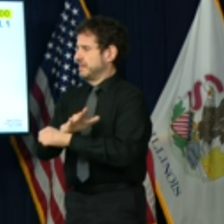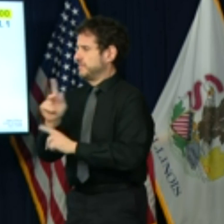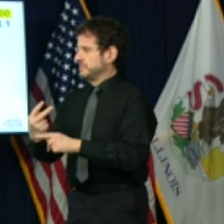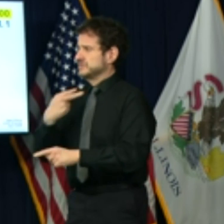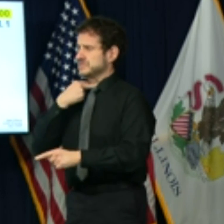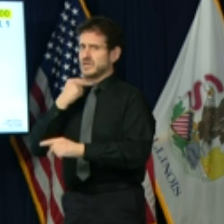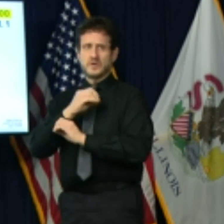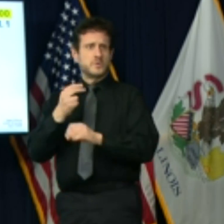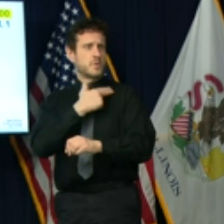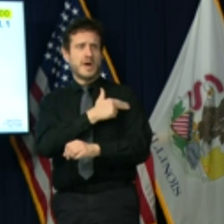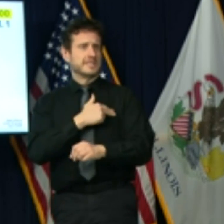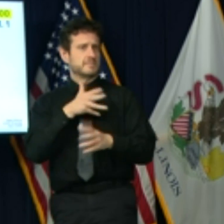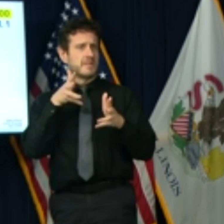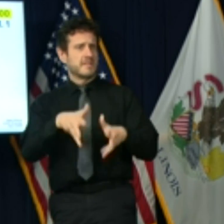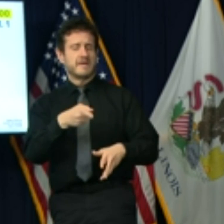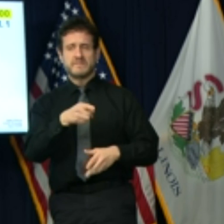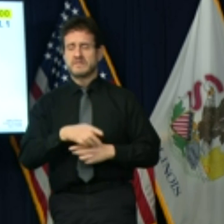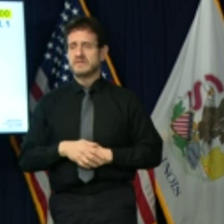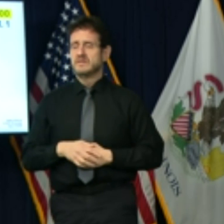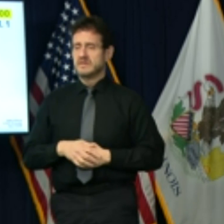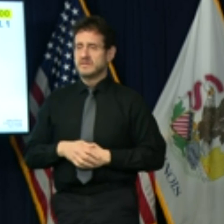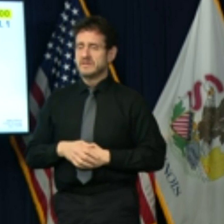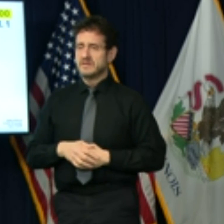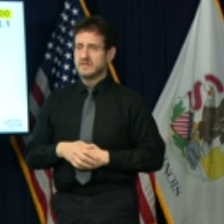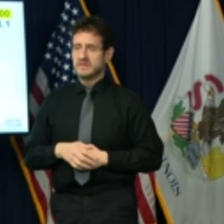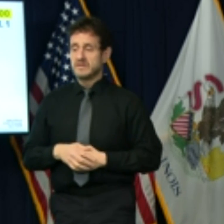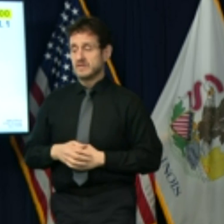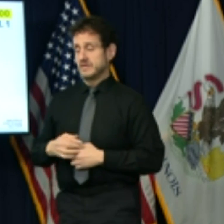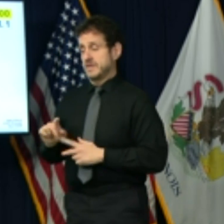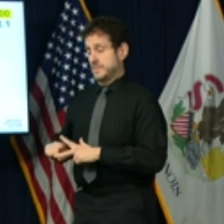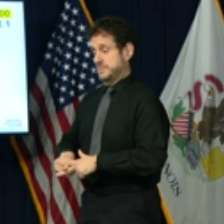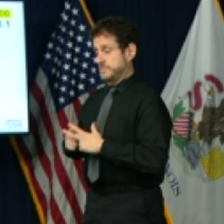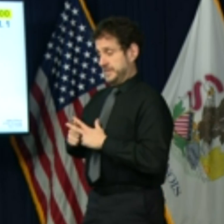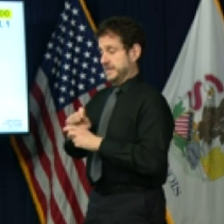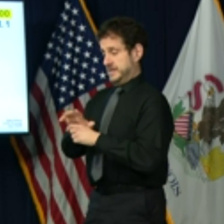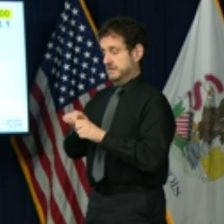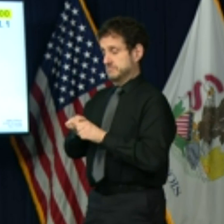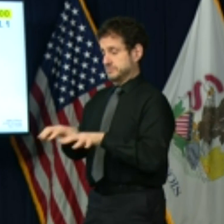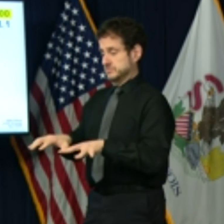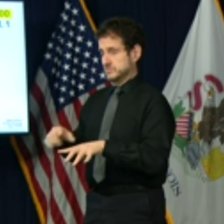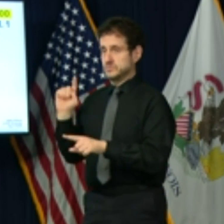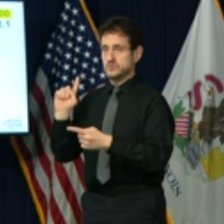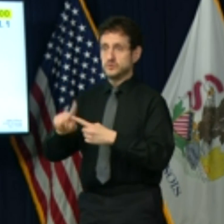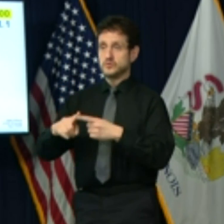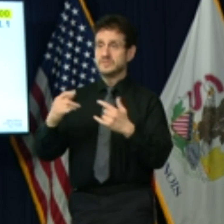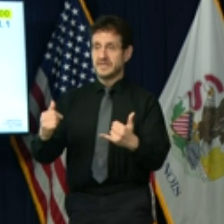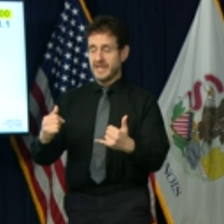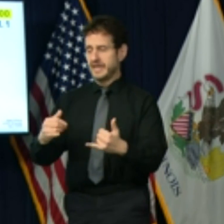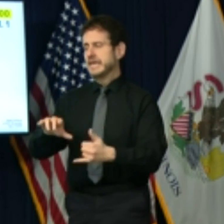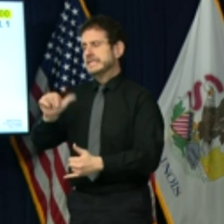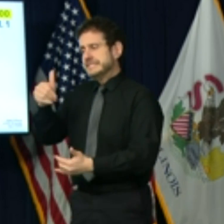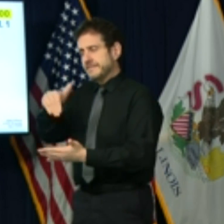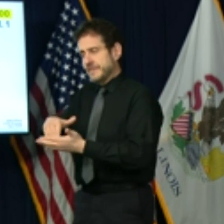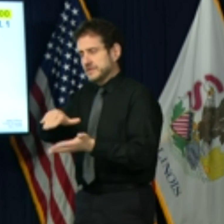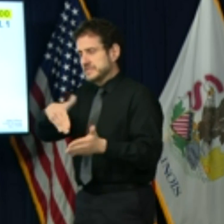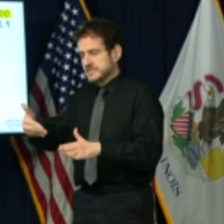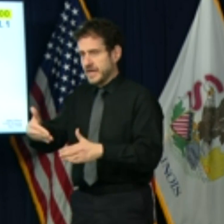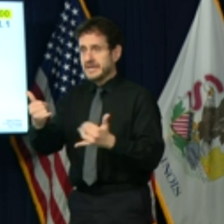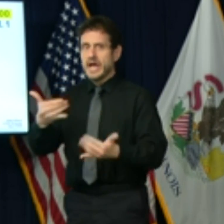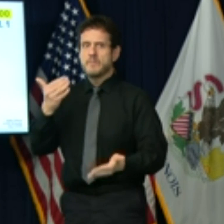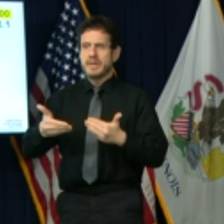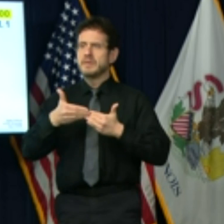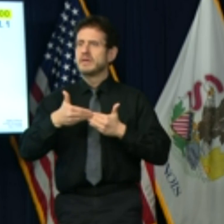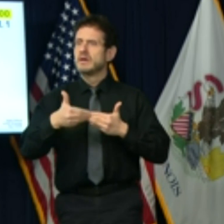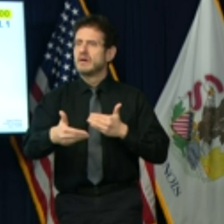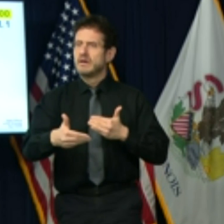times what has been experienced between the beginning of the pandemic and today. We can't let that happen.